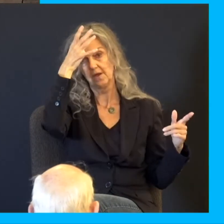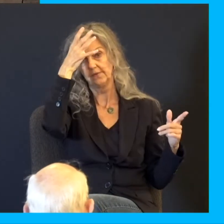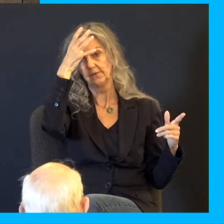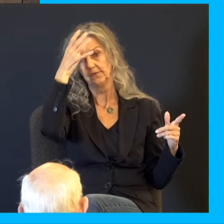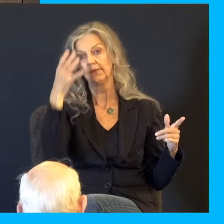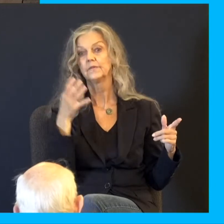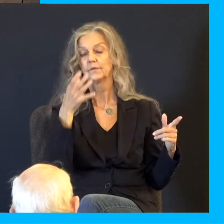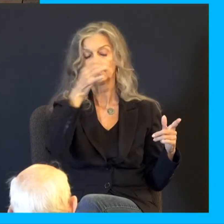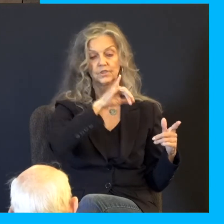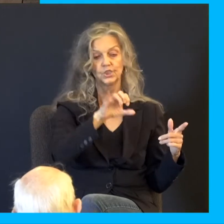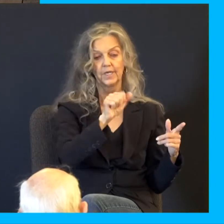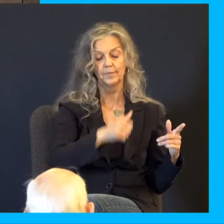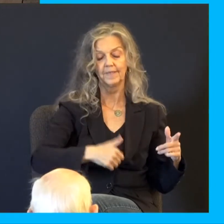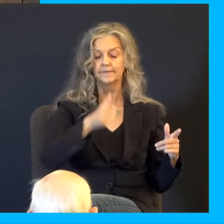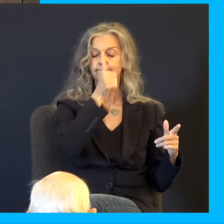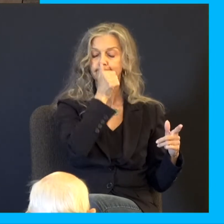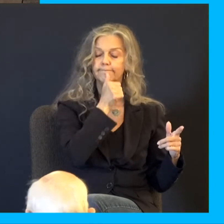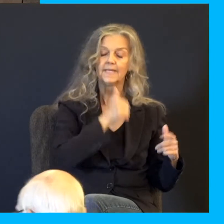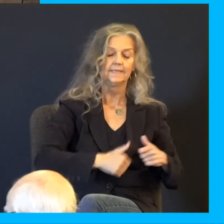idea. His son suffered a vicious, horrible death alone.